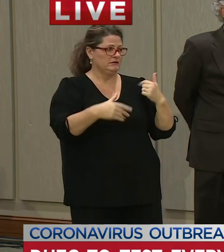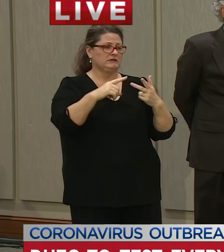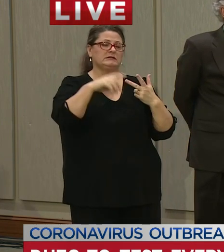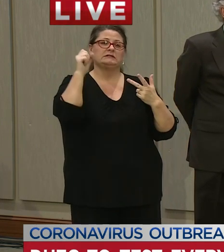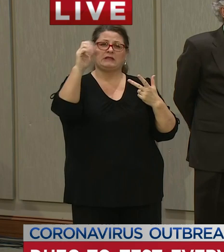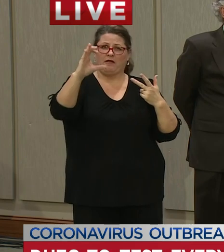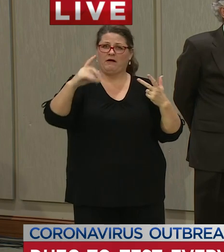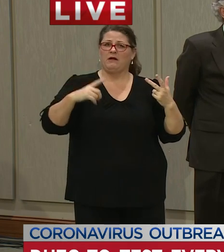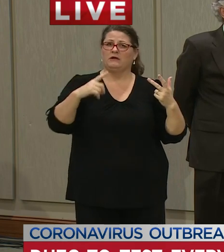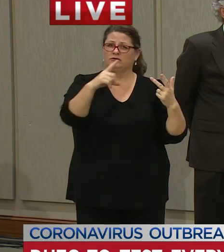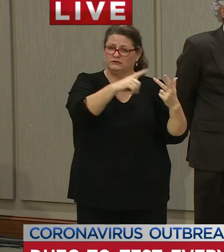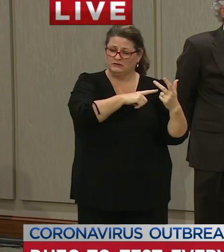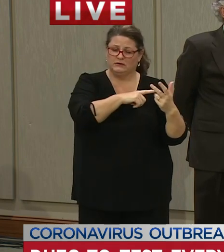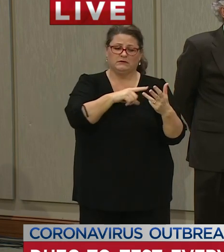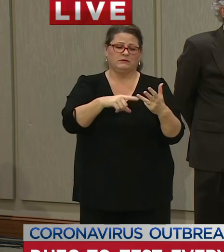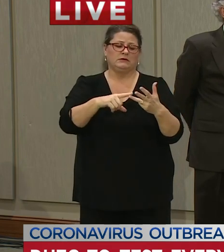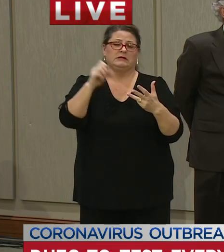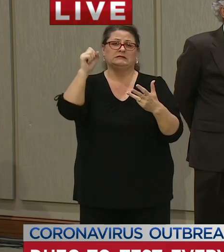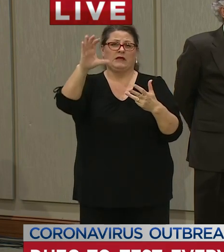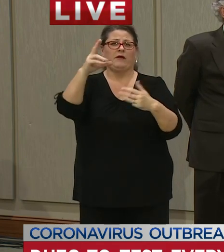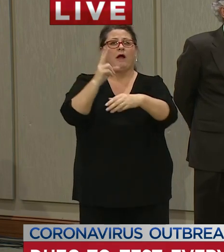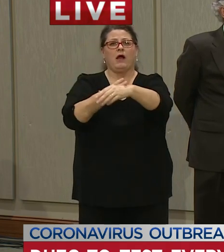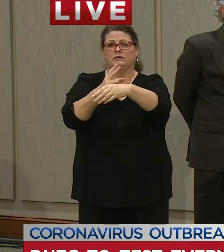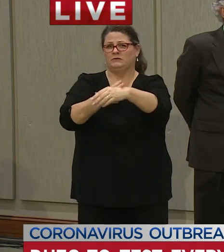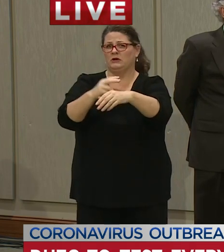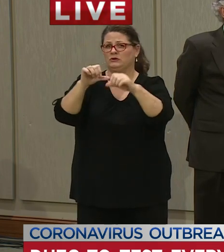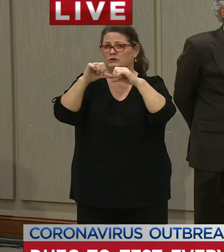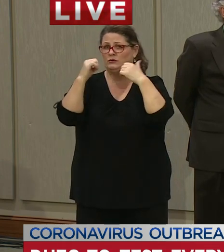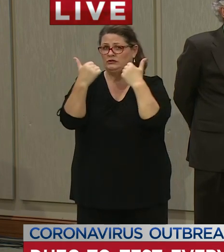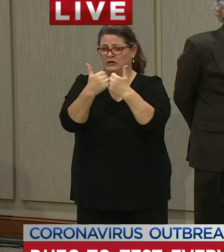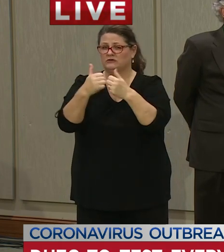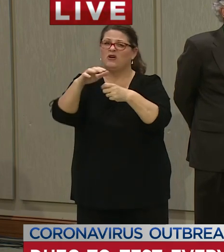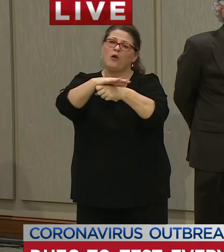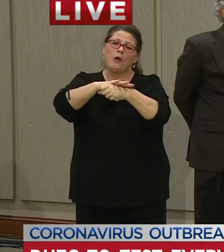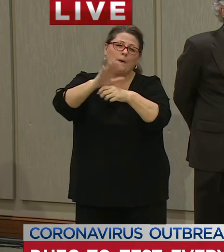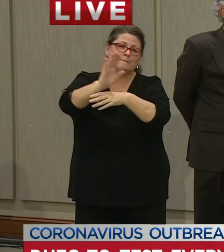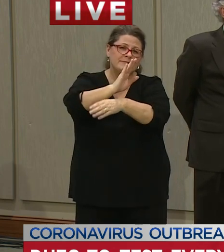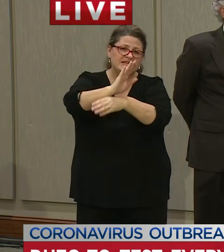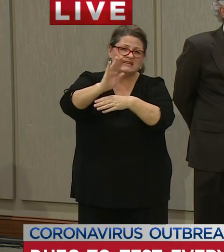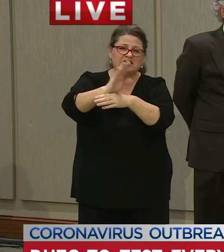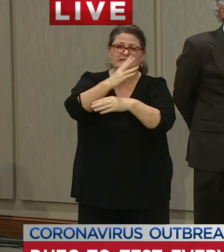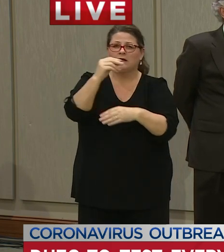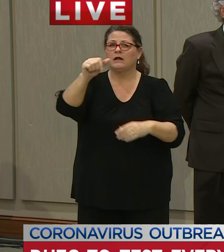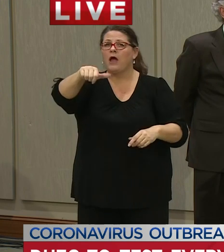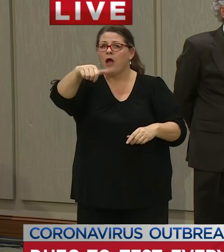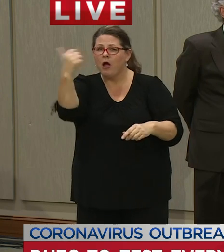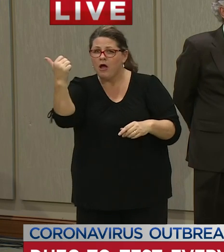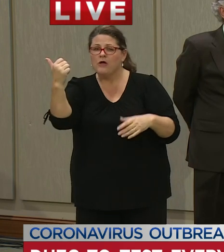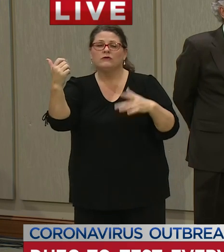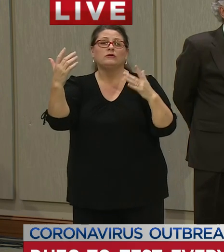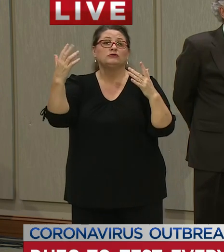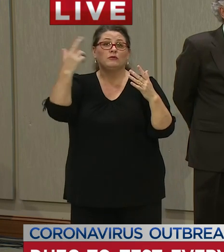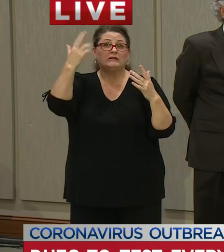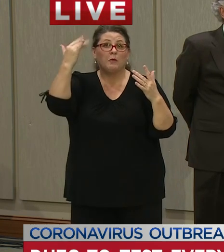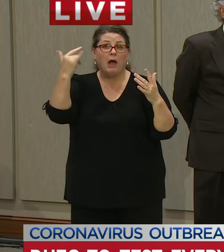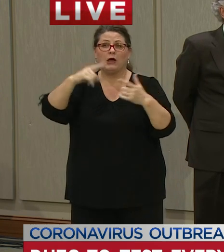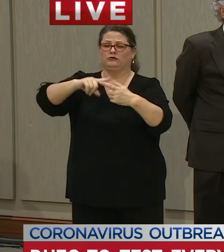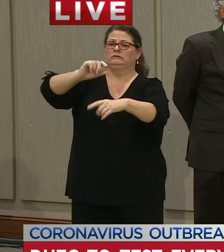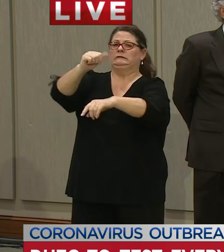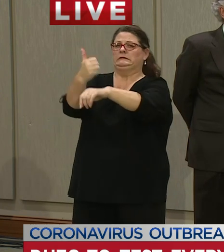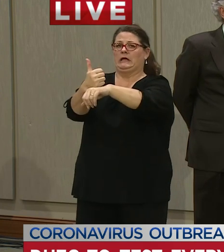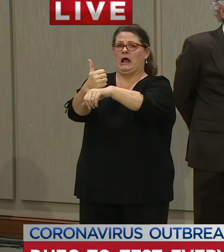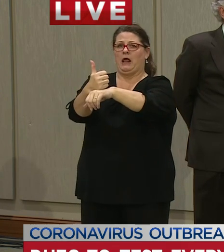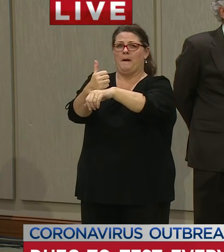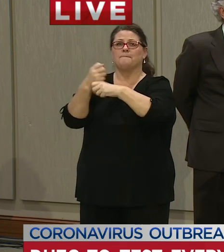legislature the South Carolina Hospital Association local business and others to set up mobile testing clinics